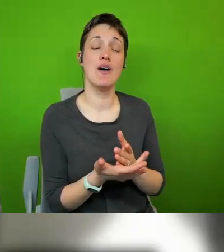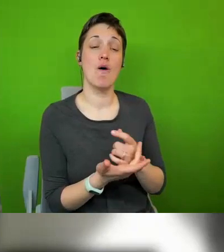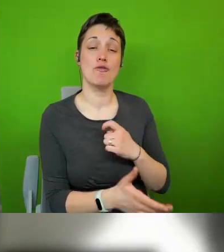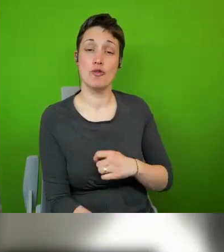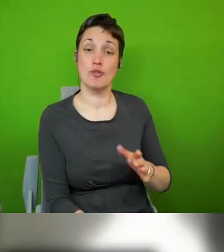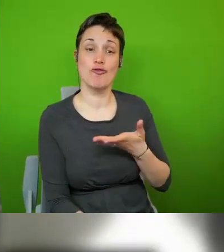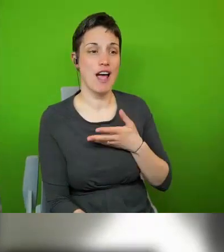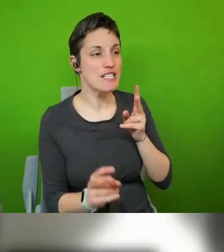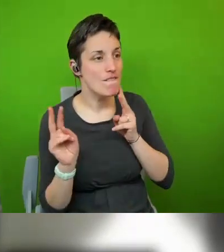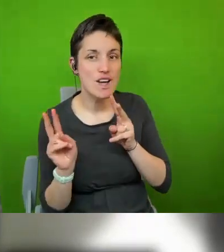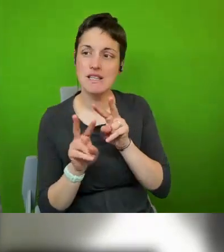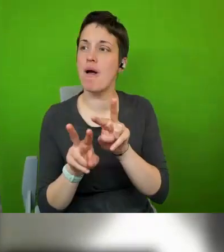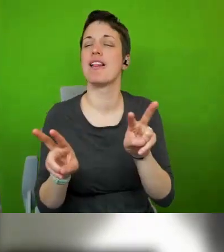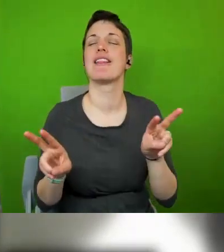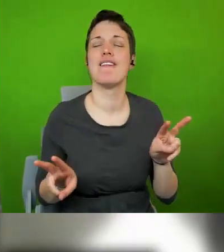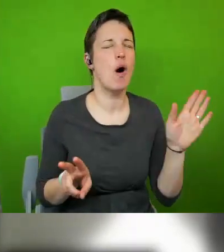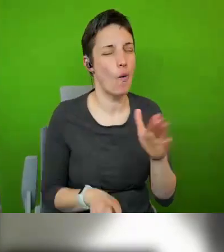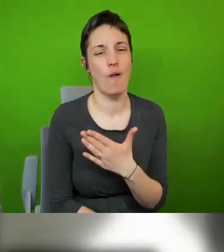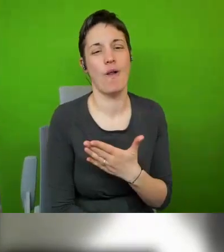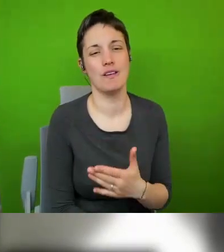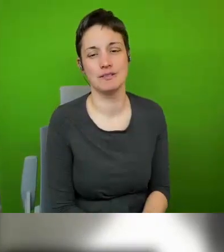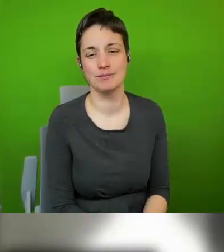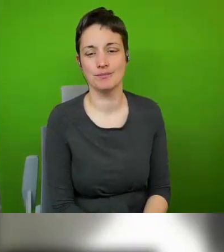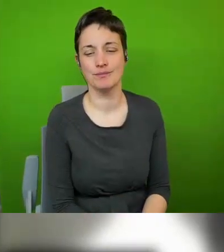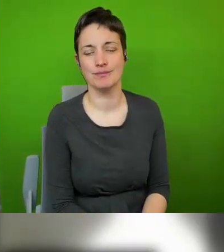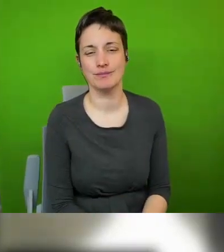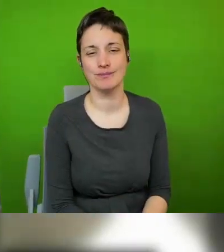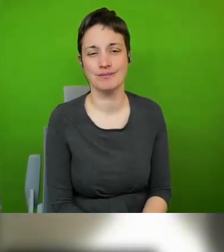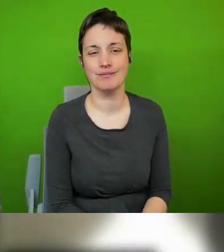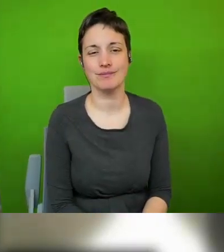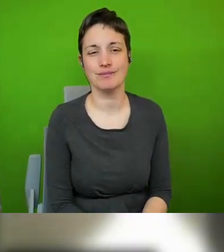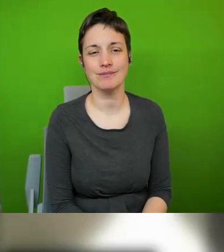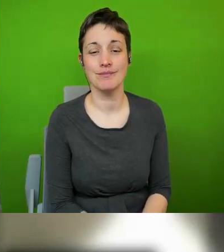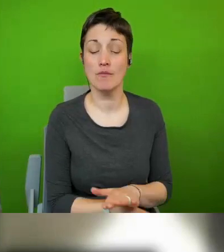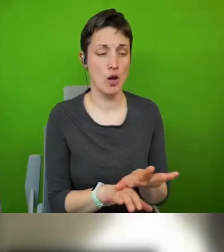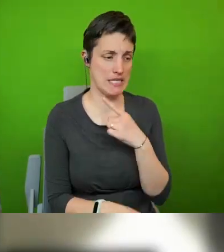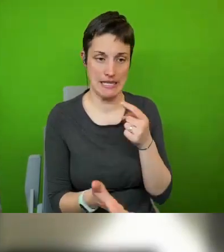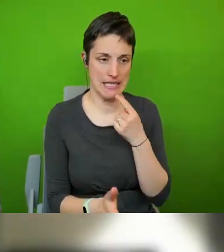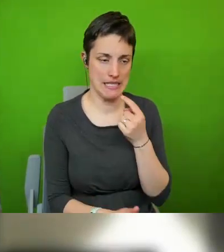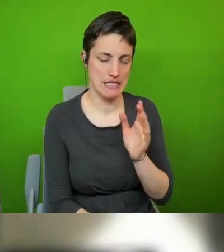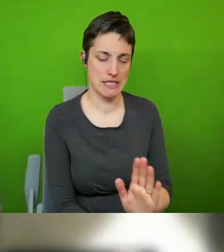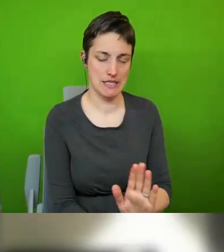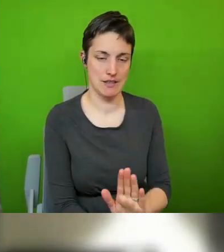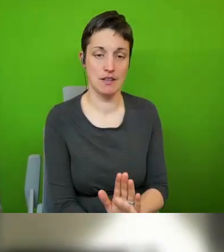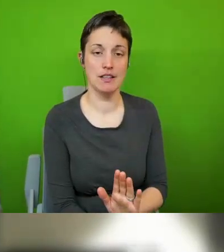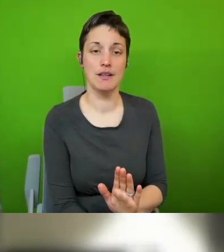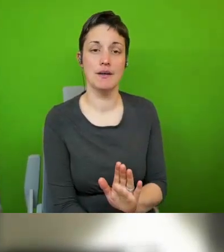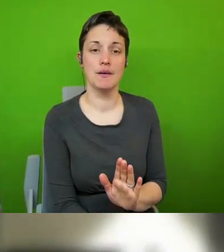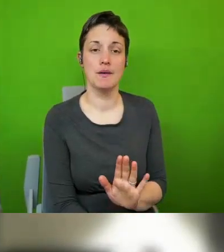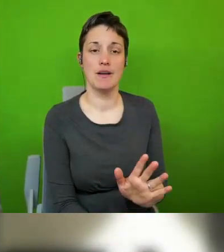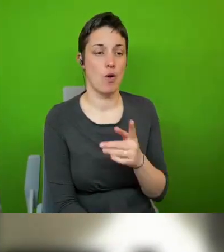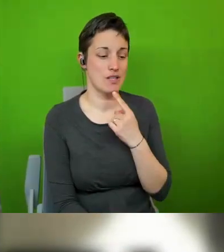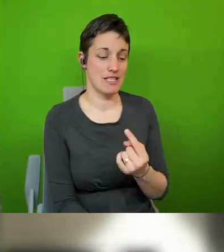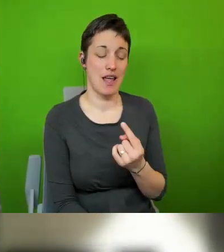thing for everyone and i'm not saying that this is easy and i'm not saying that we succeed